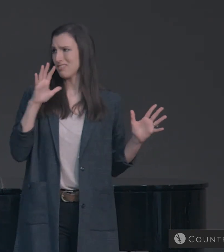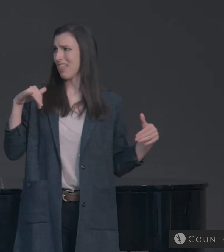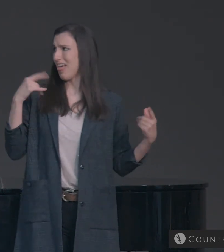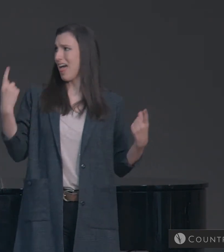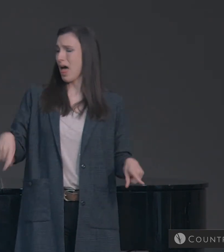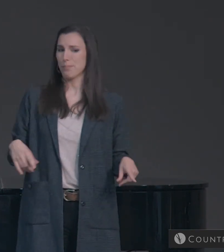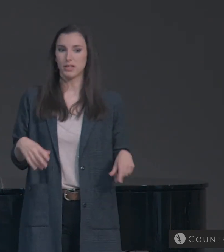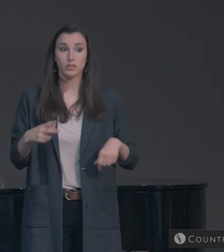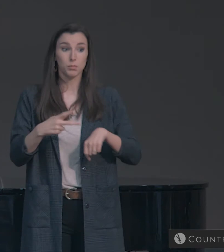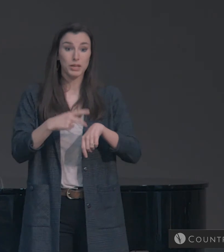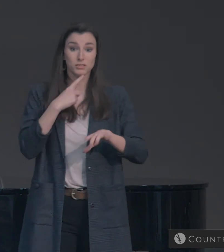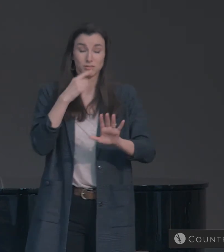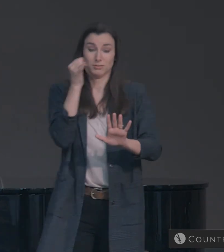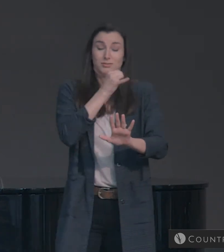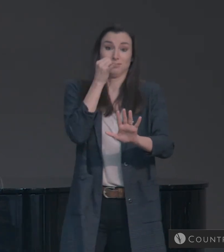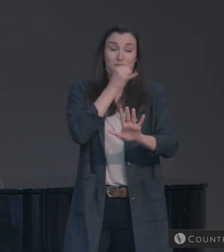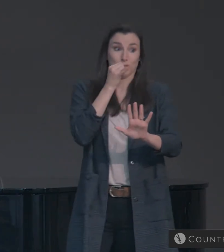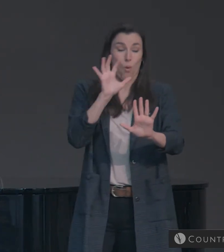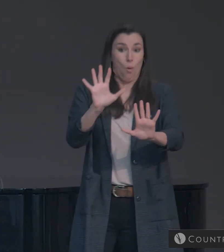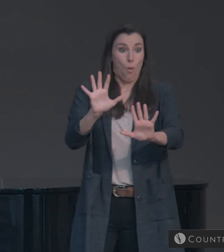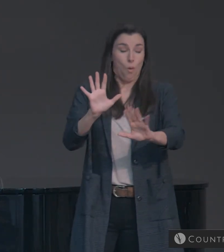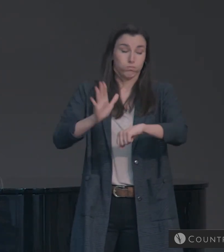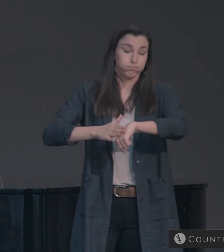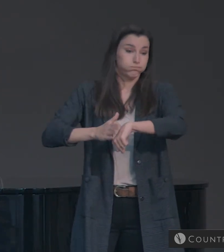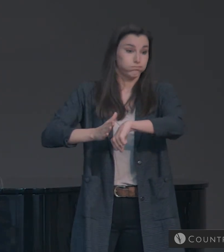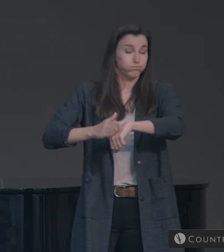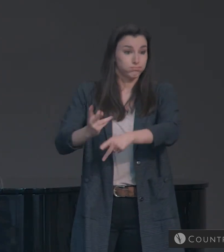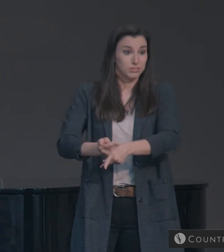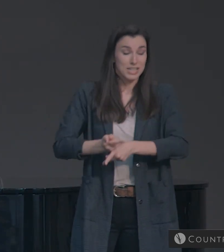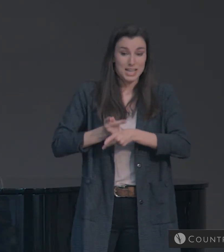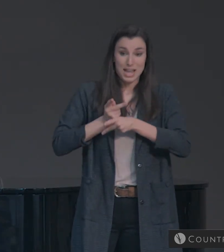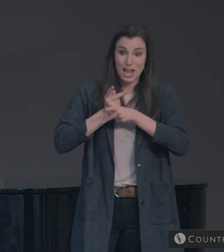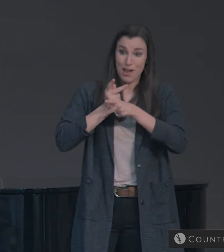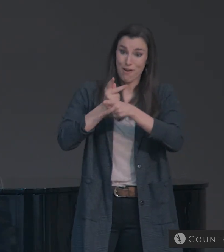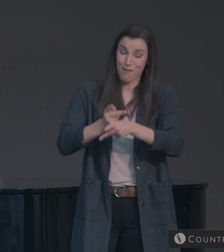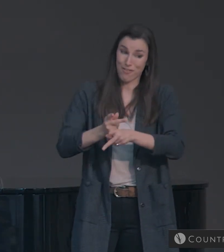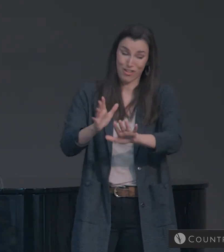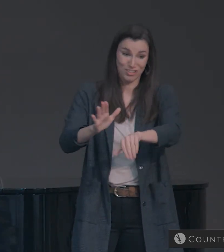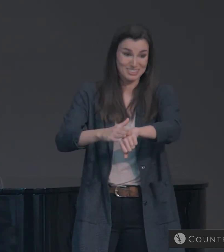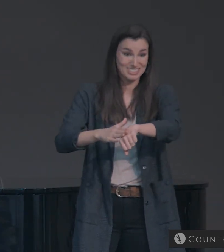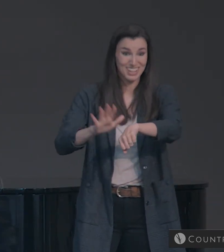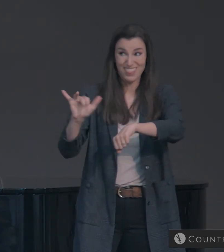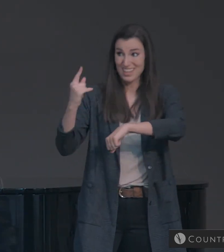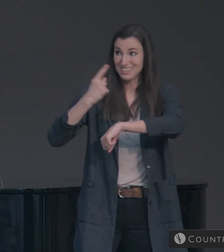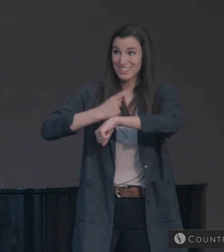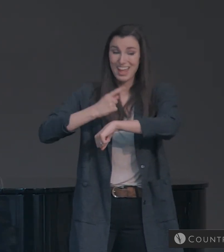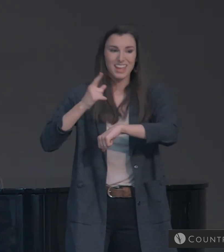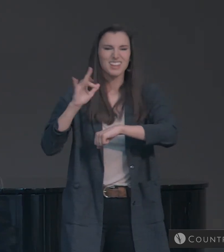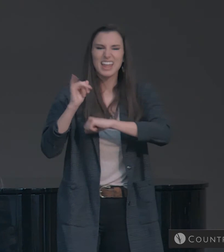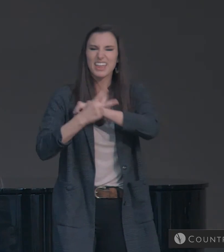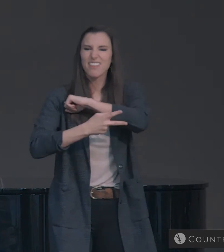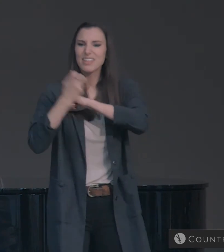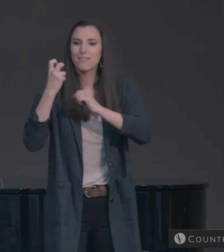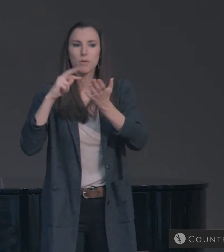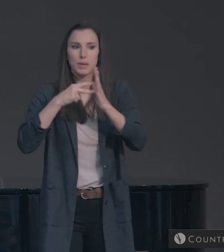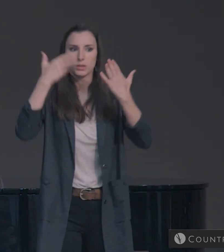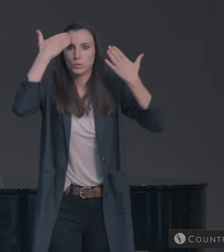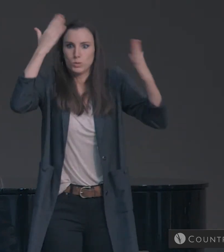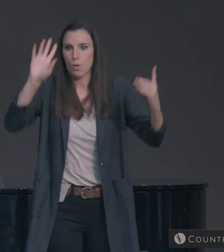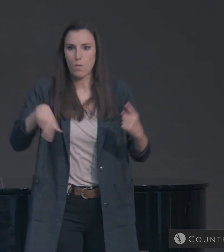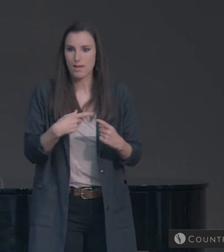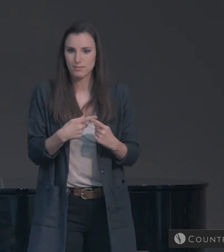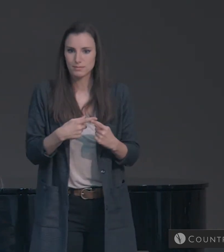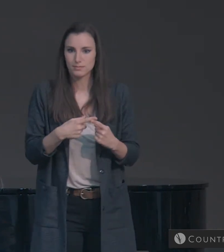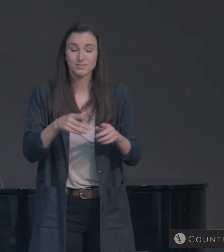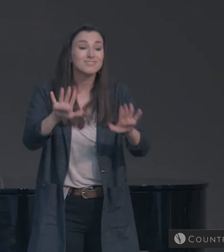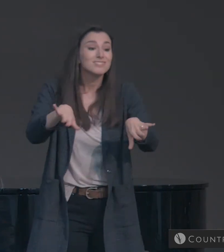says, whoa. Watch out. The day of the Lord will come like a thief. You know, most people who